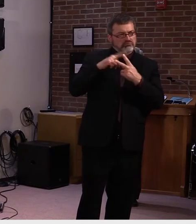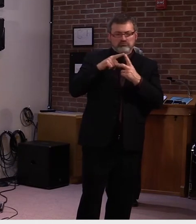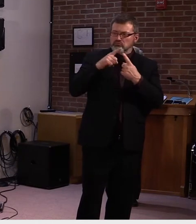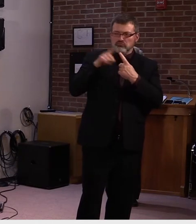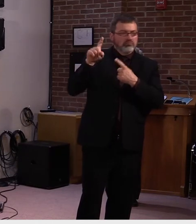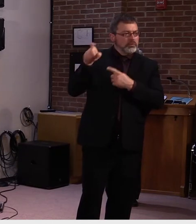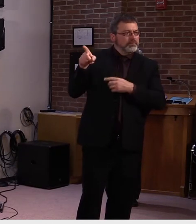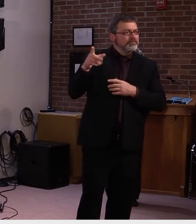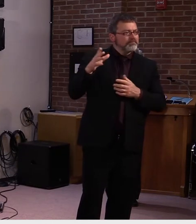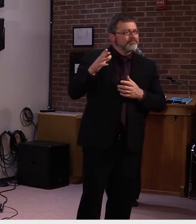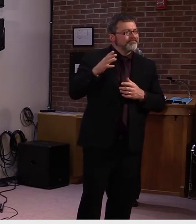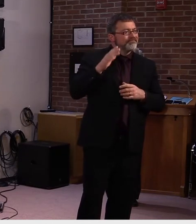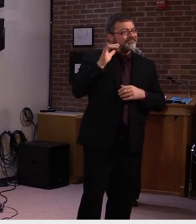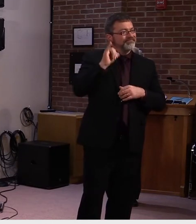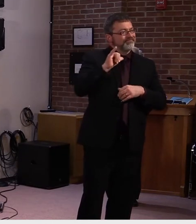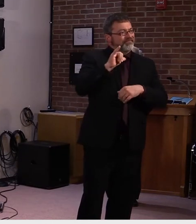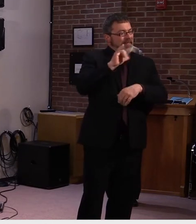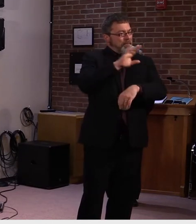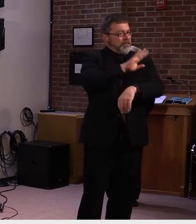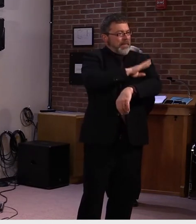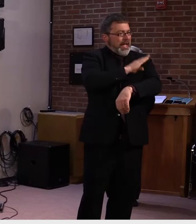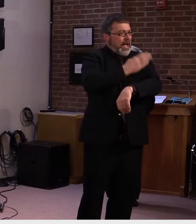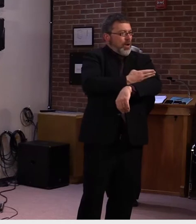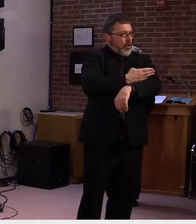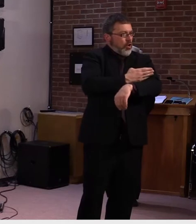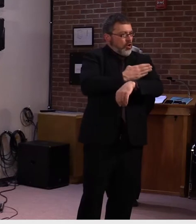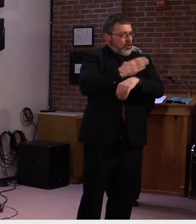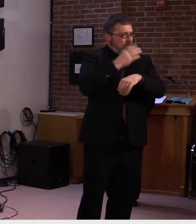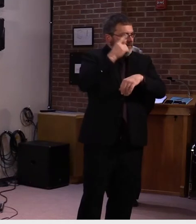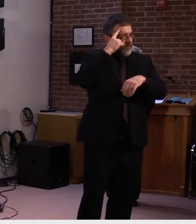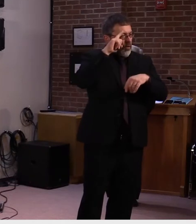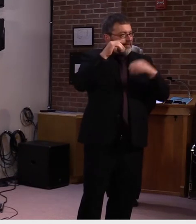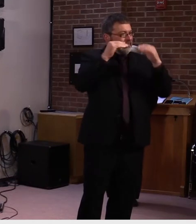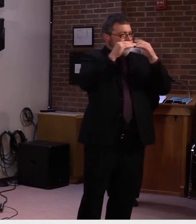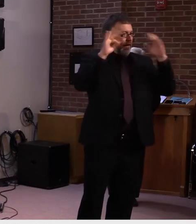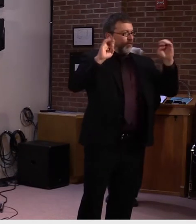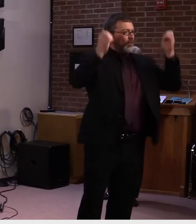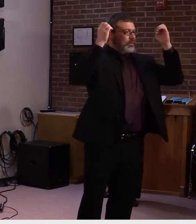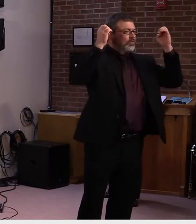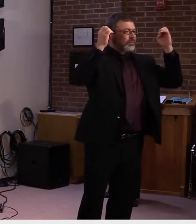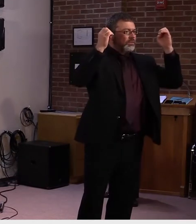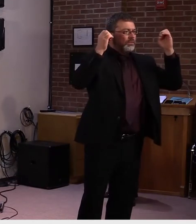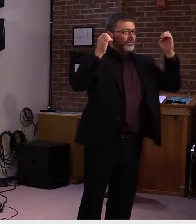powers, and, and we still haven't, uh, guys all have breakfast together this morning?